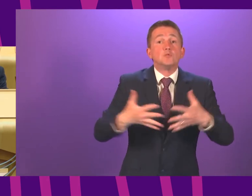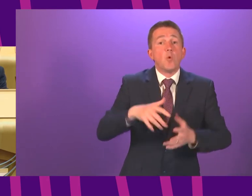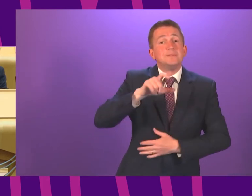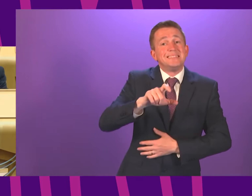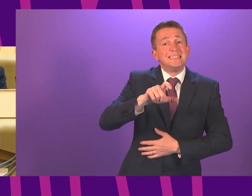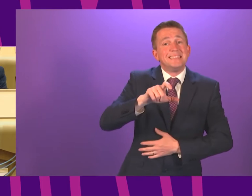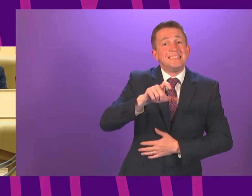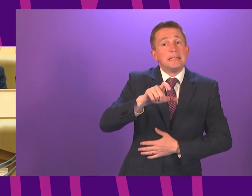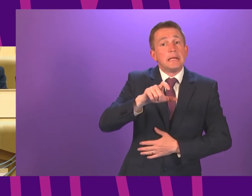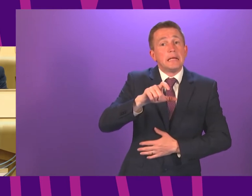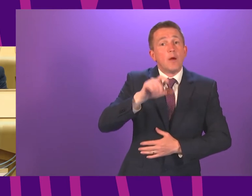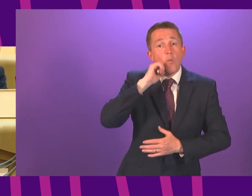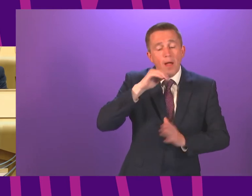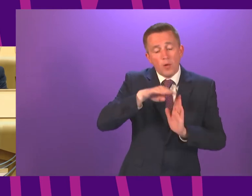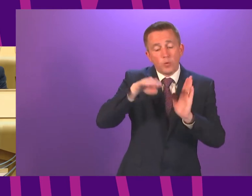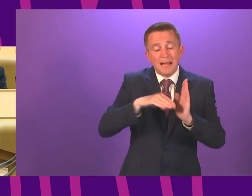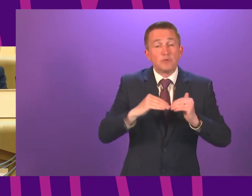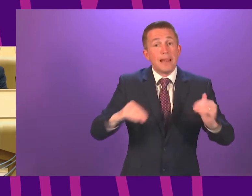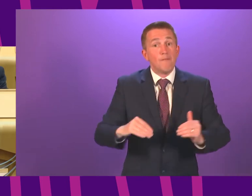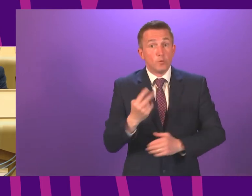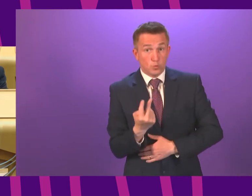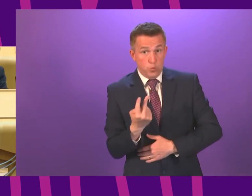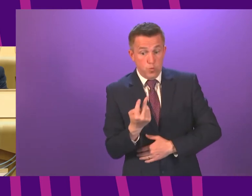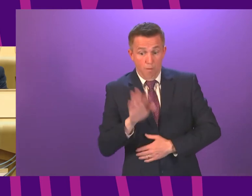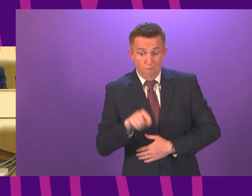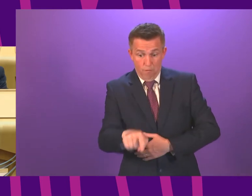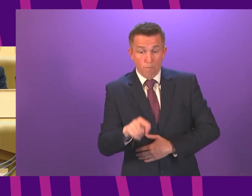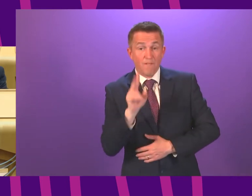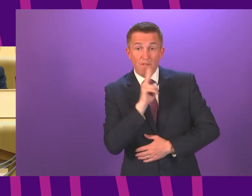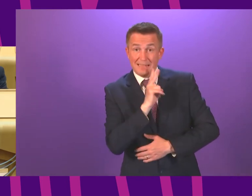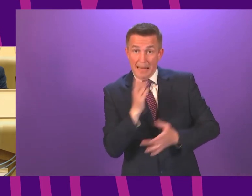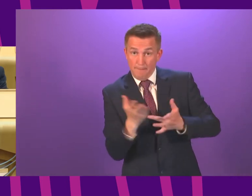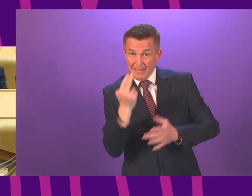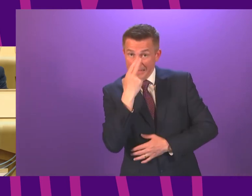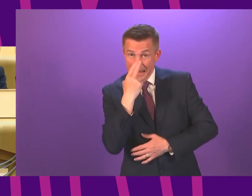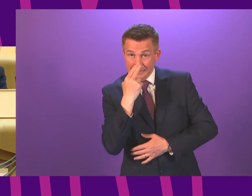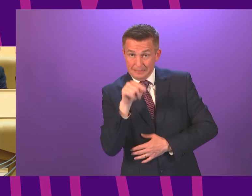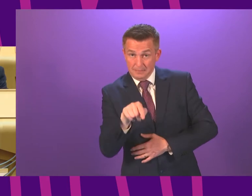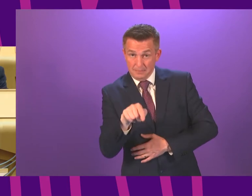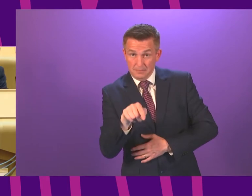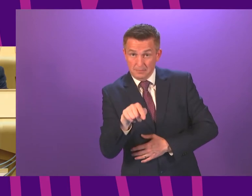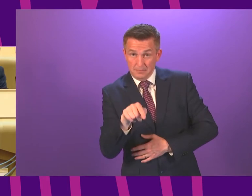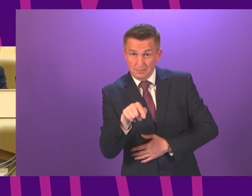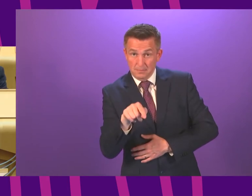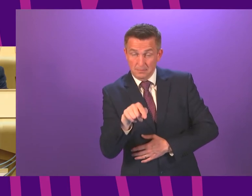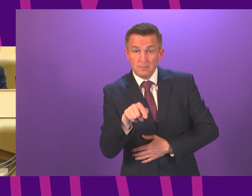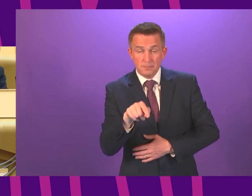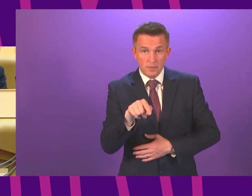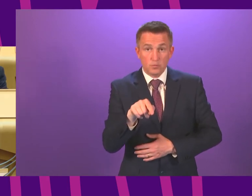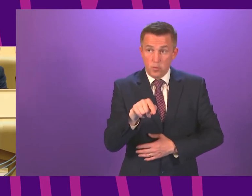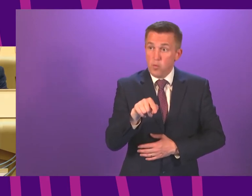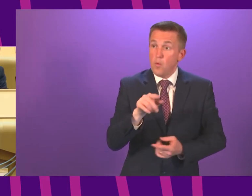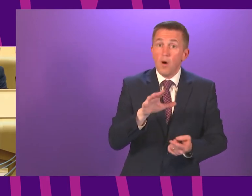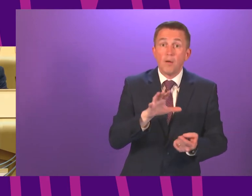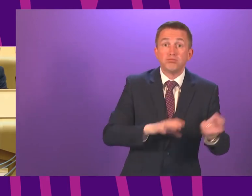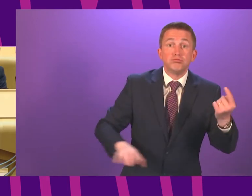to Level 2 from midnight on Friday into Saturday. This means that people in Glasgow, as has been the case in most of the rest of